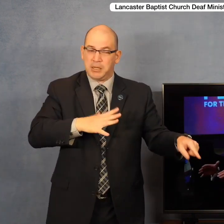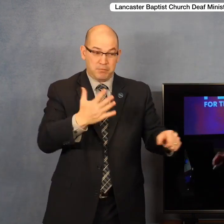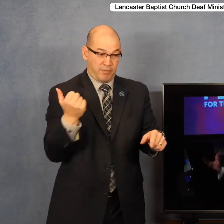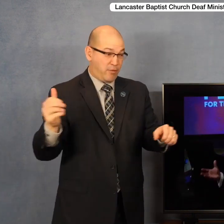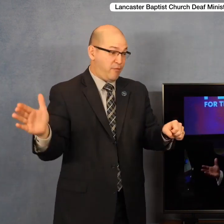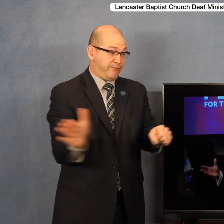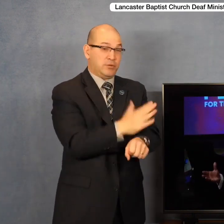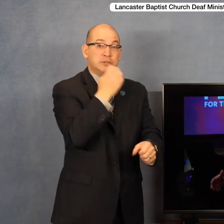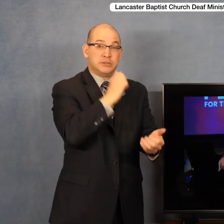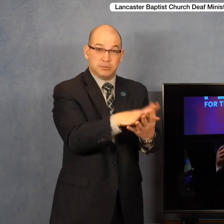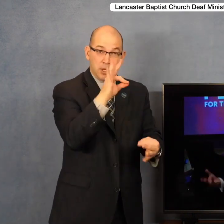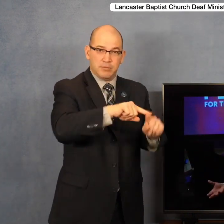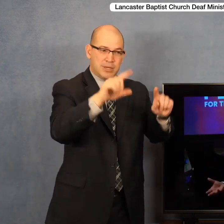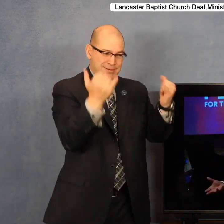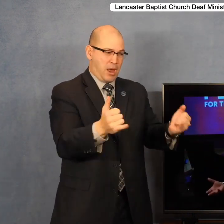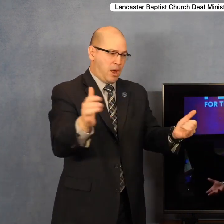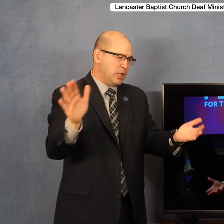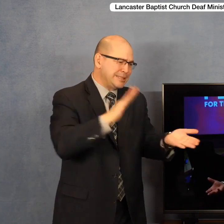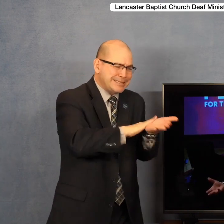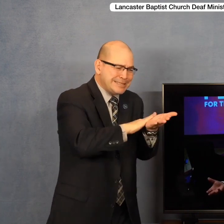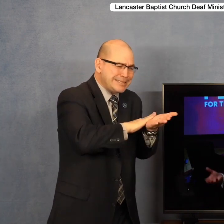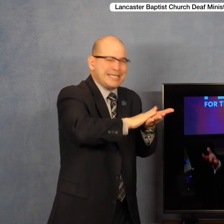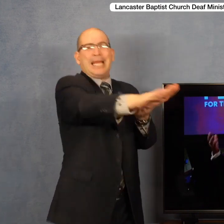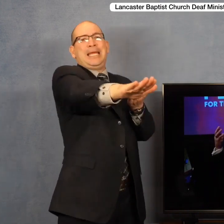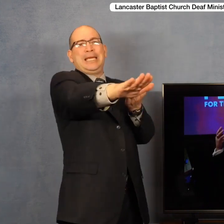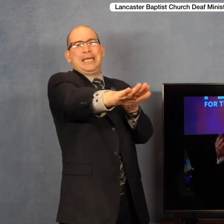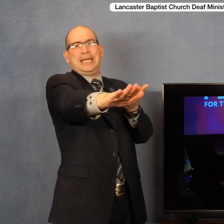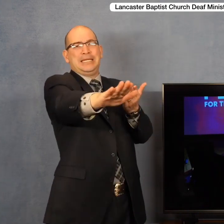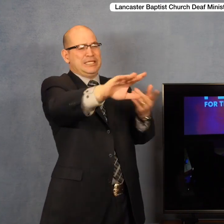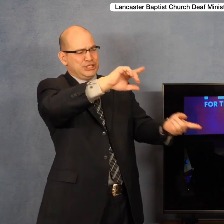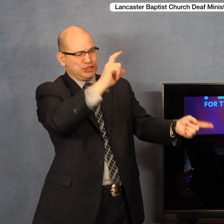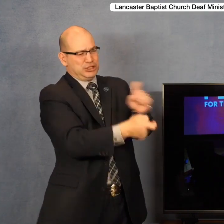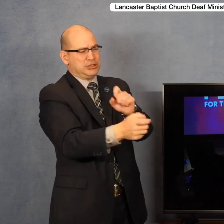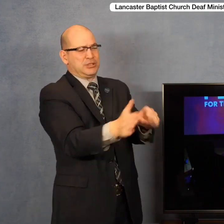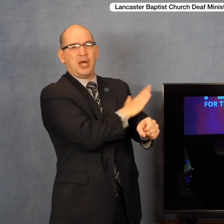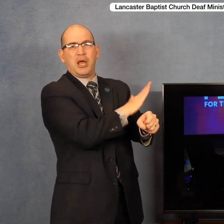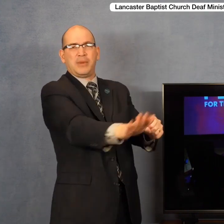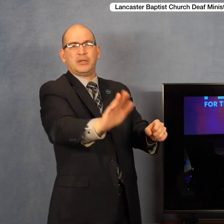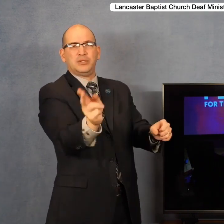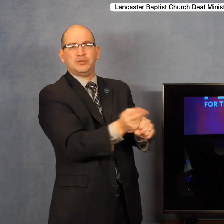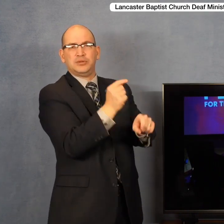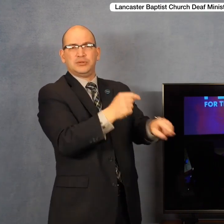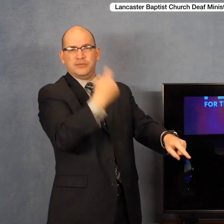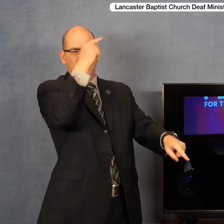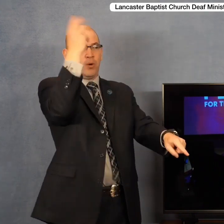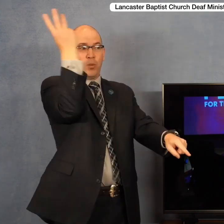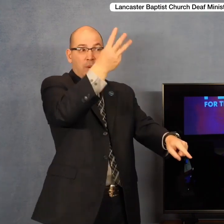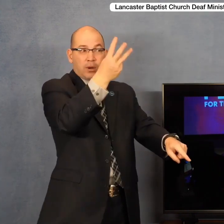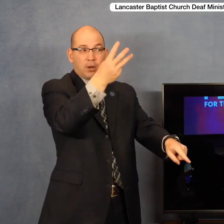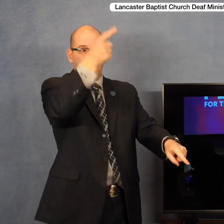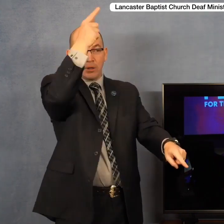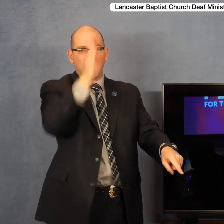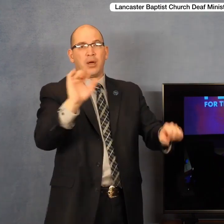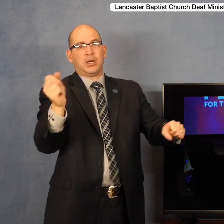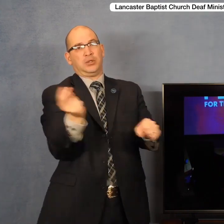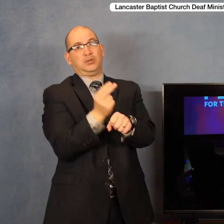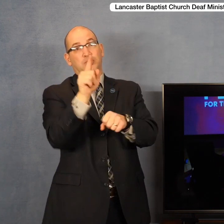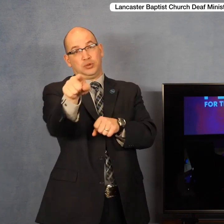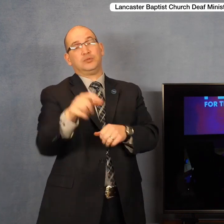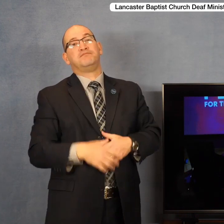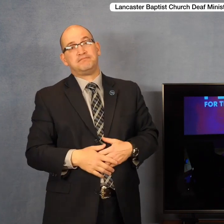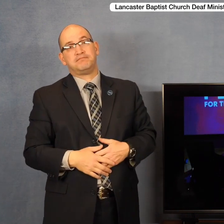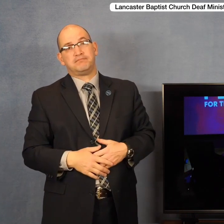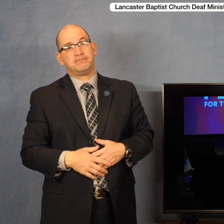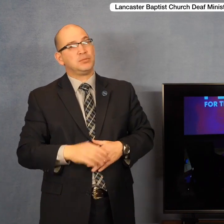and clean him and change him from the inside out and then use him to be a witness, God can use you this week.